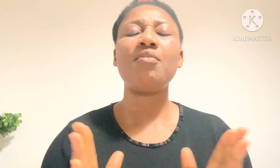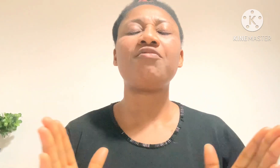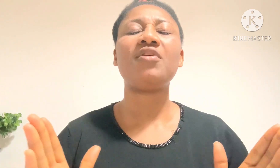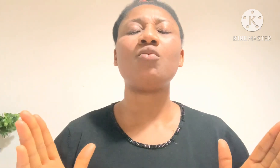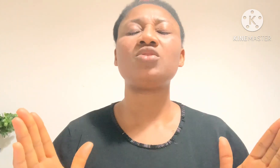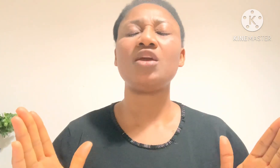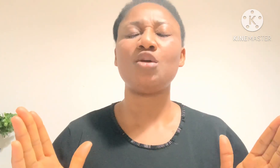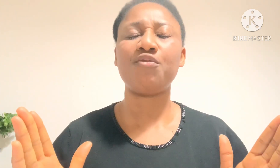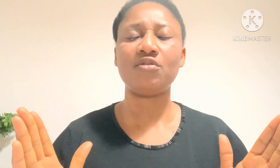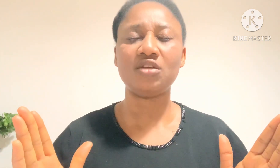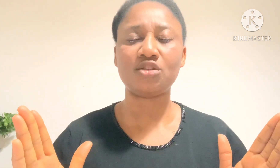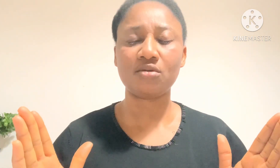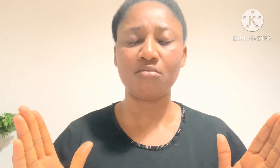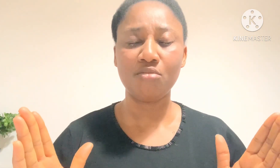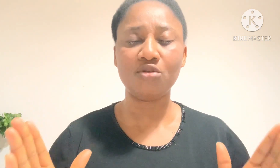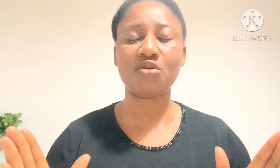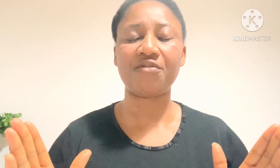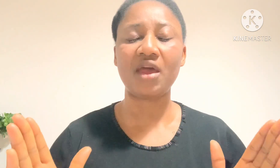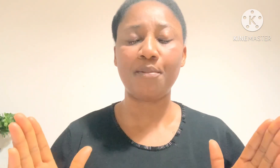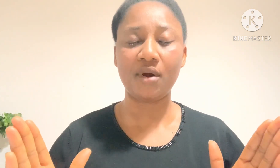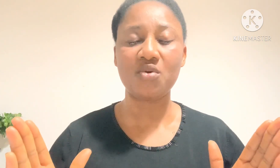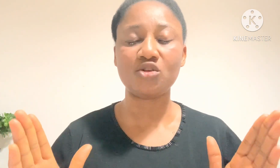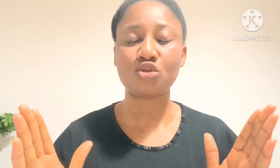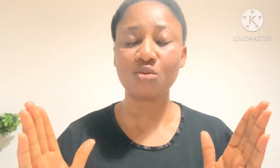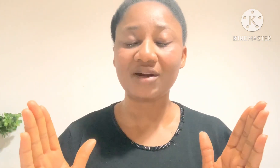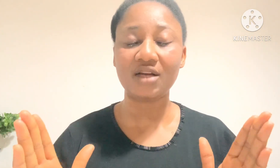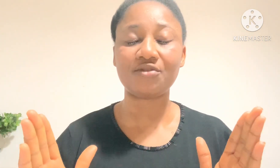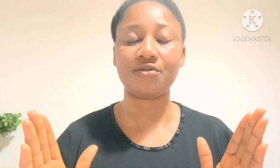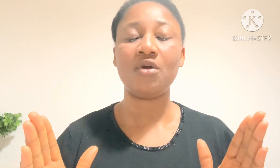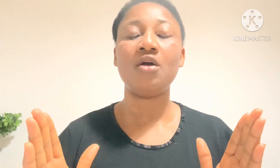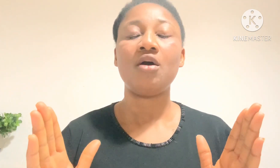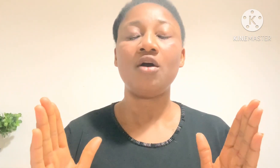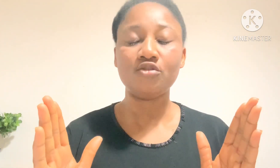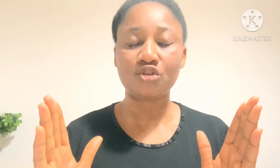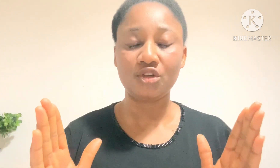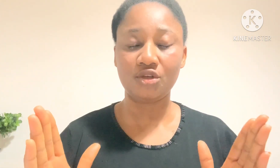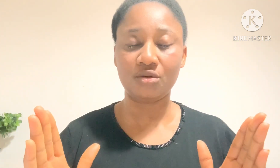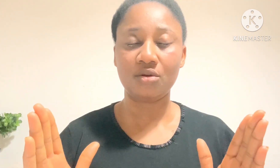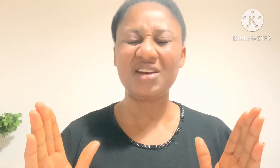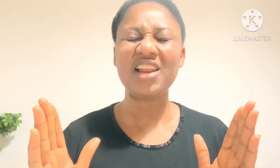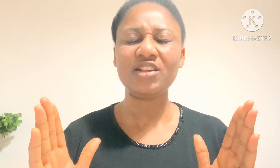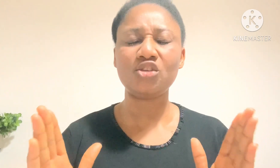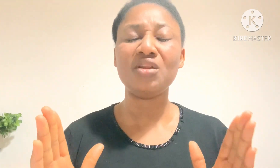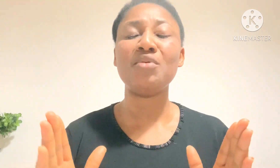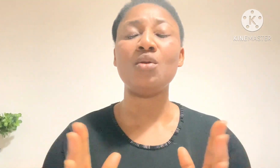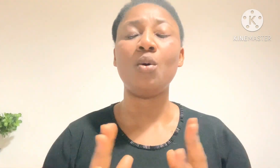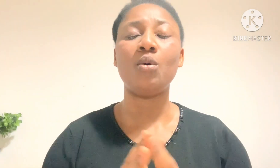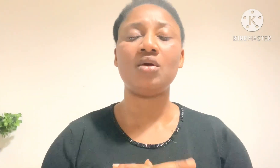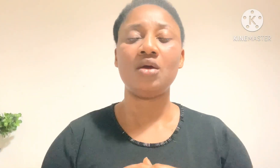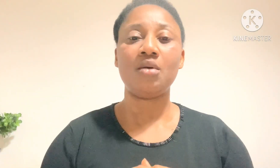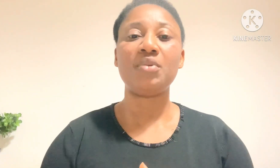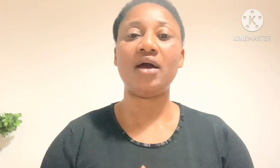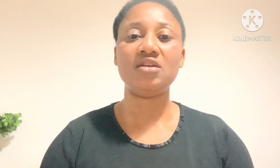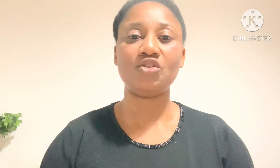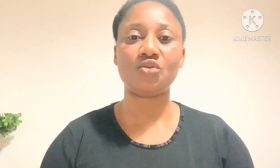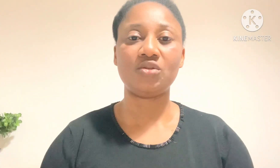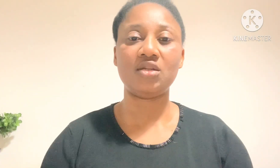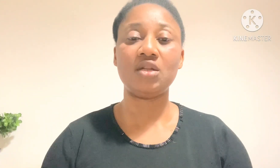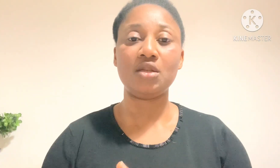Heavenly Father, thank you for this month of April. We are so grateful unto you. Let your name be Lord. Be highly exalted in the